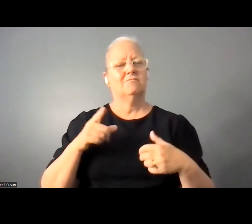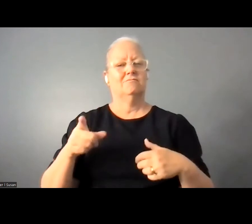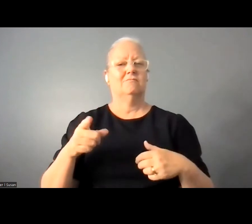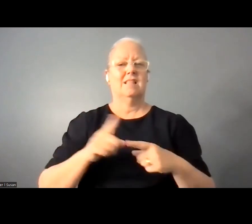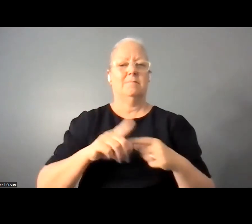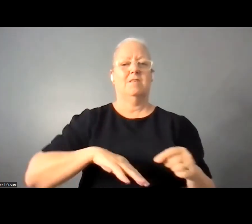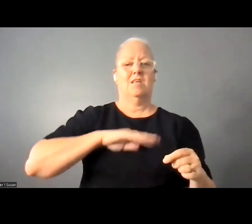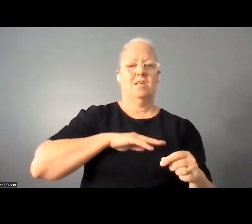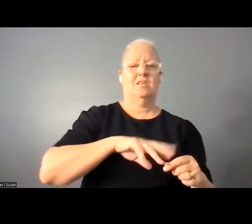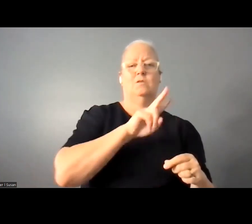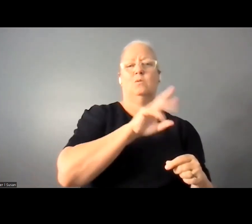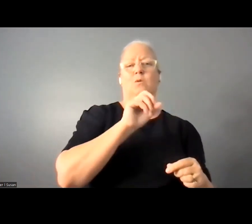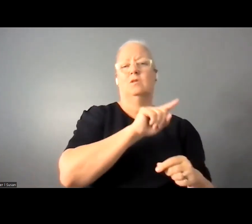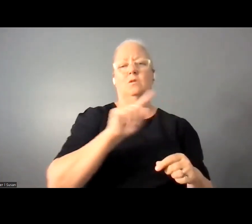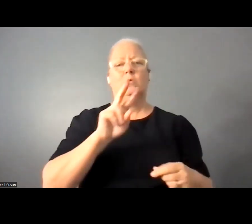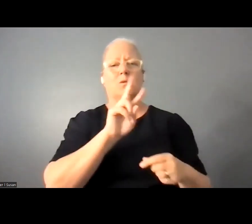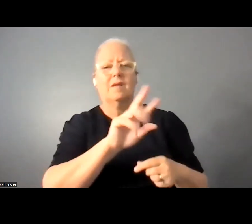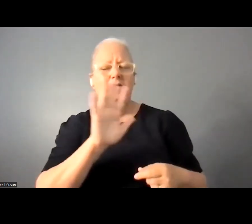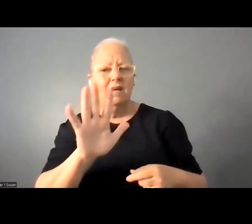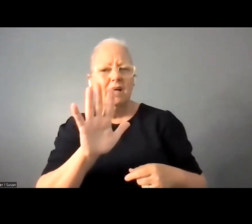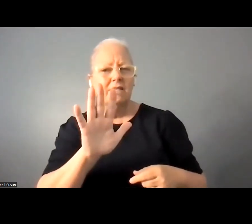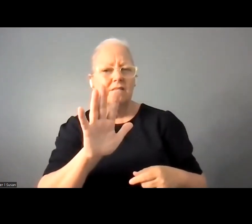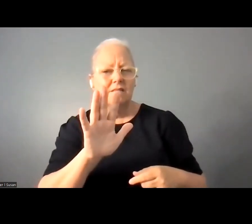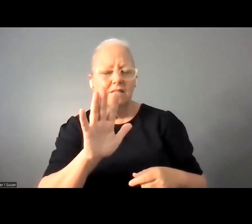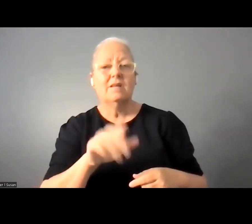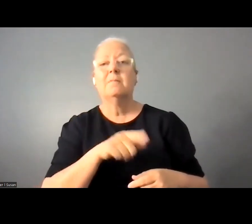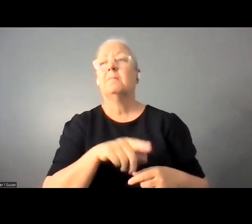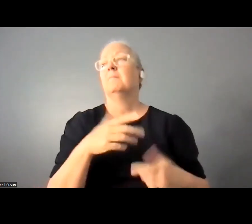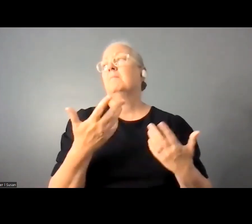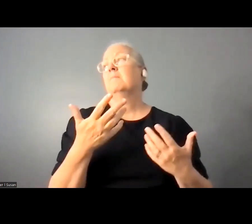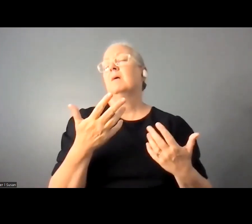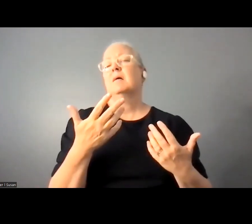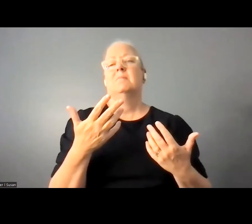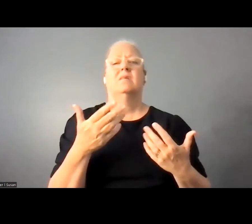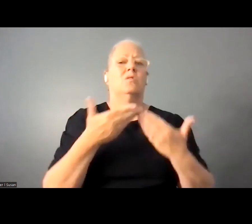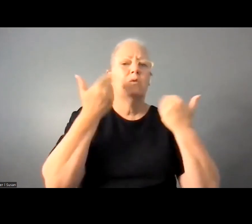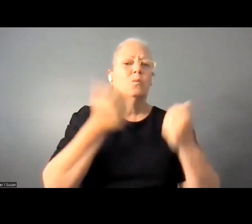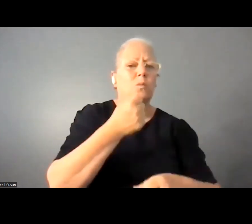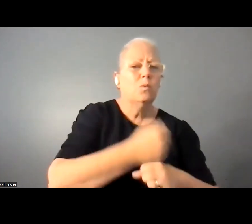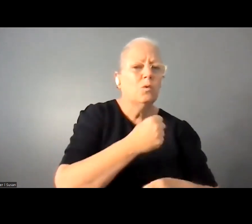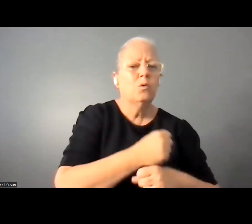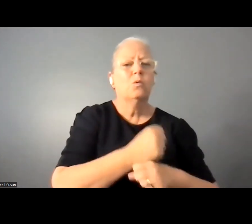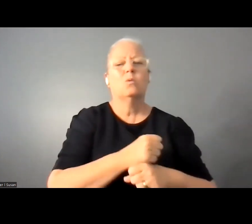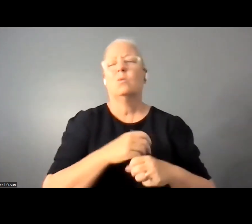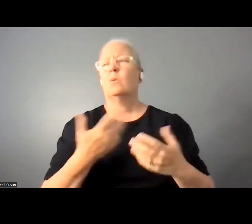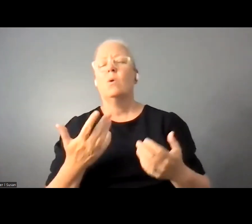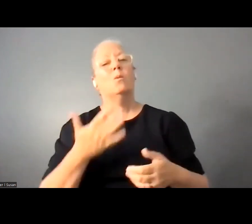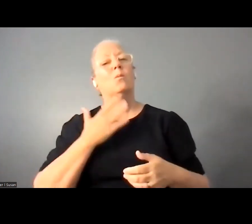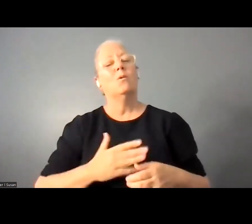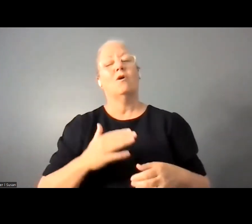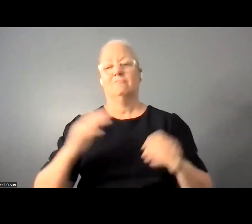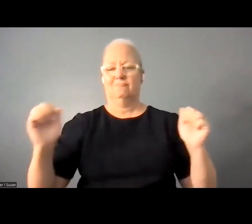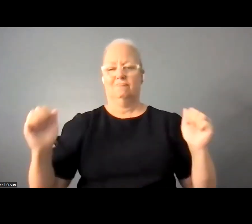employment for their uh young uh adults okay so i wouldn't call them kids there finding safe um and uh